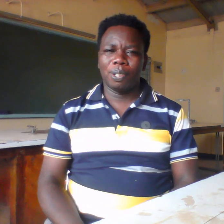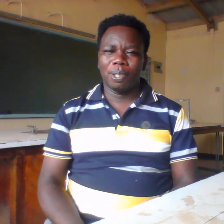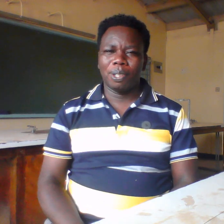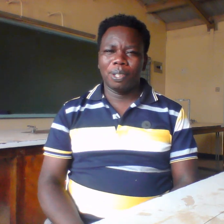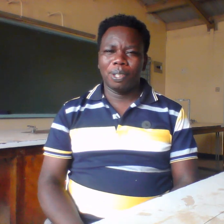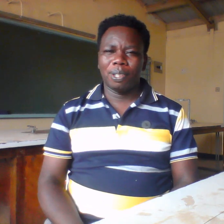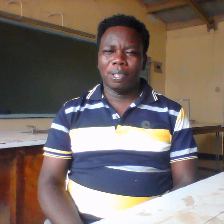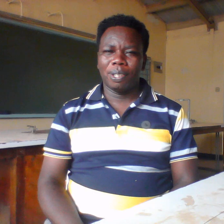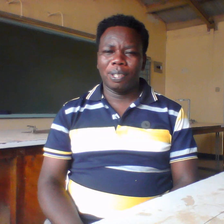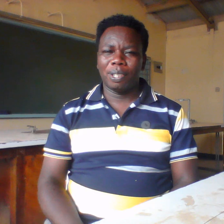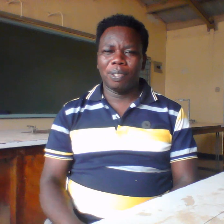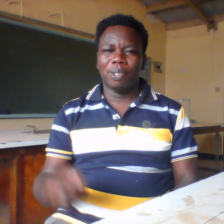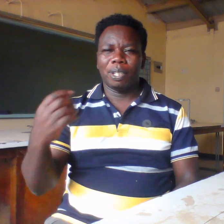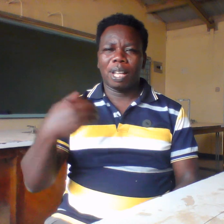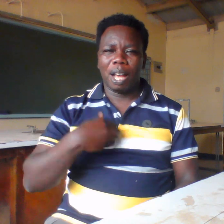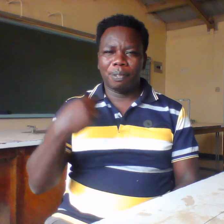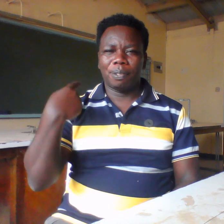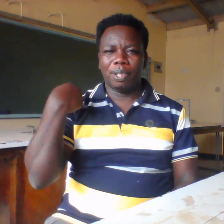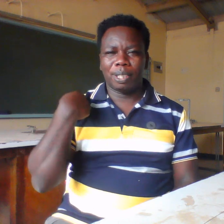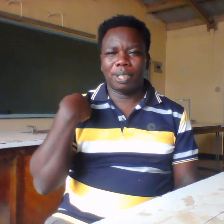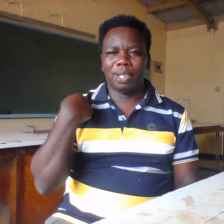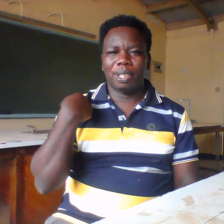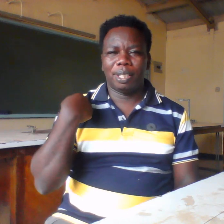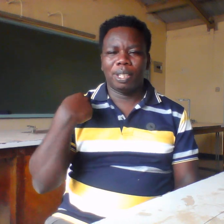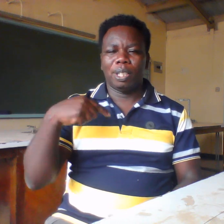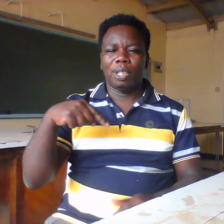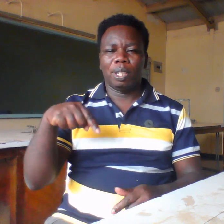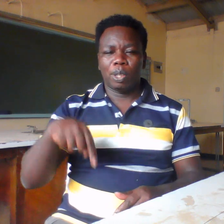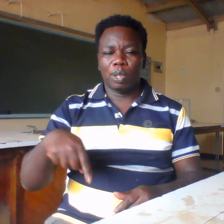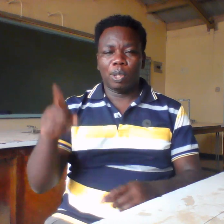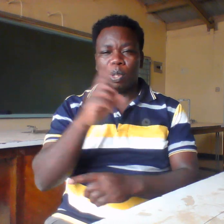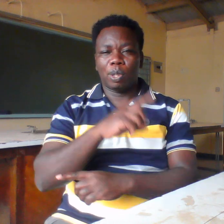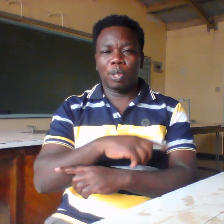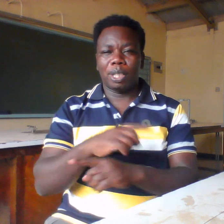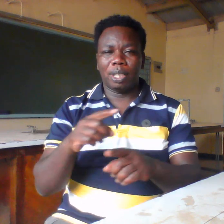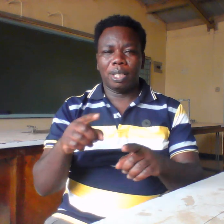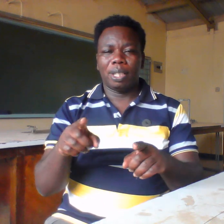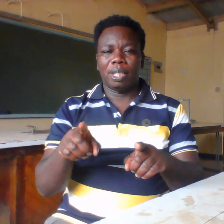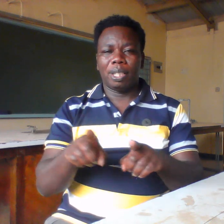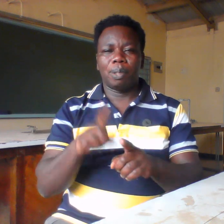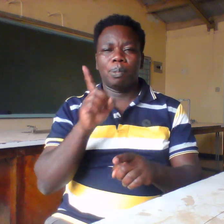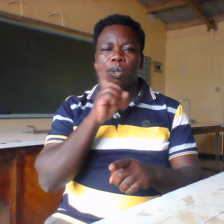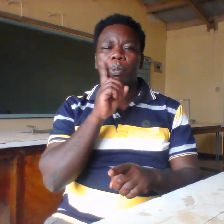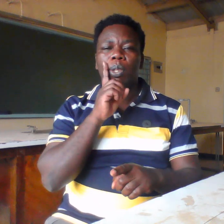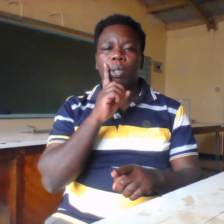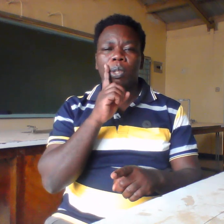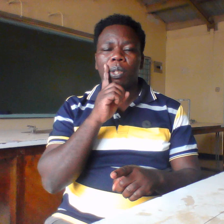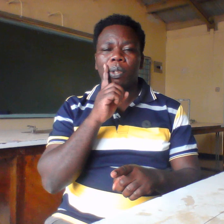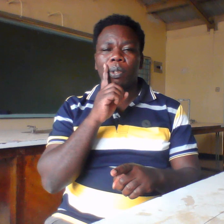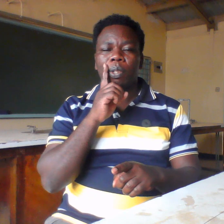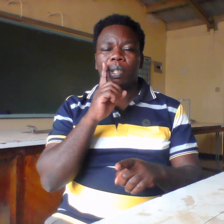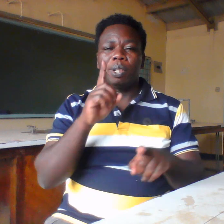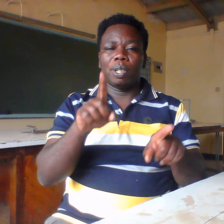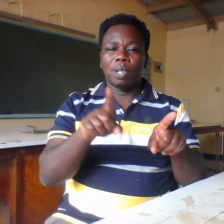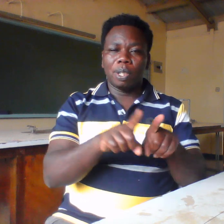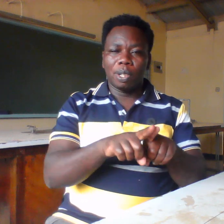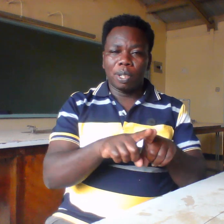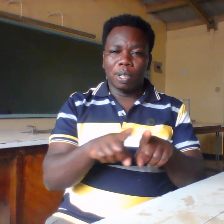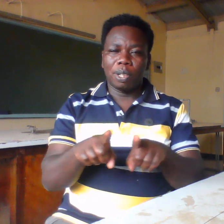yesterday today and tomorrow we also have a past or a cross